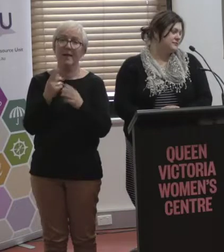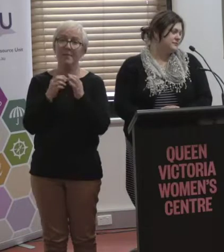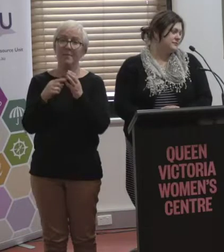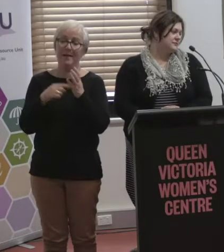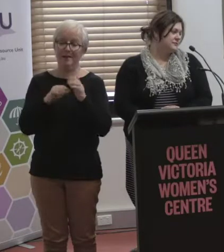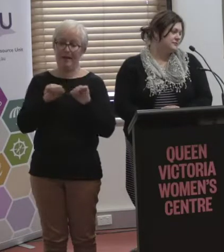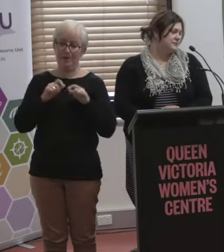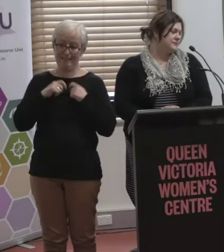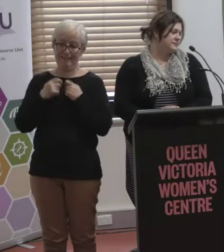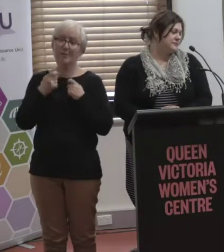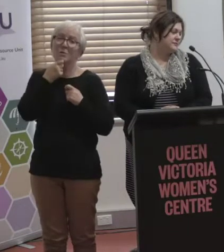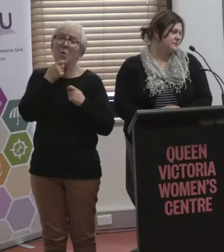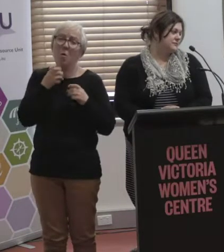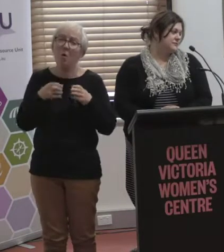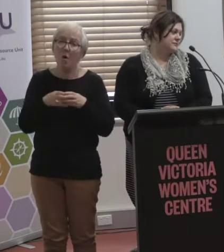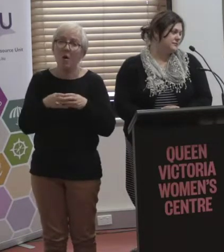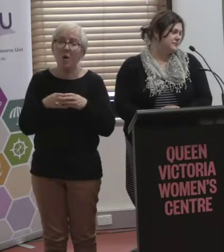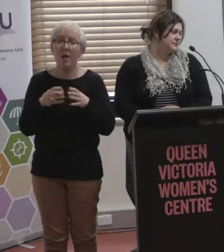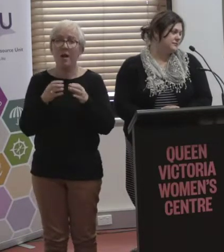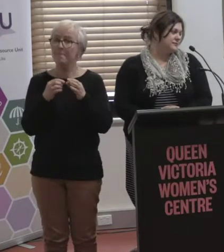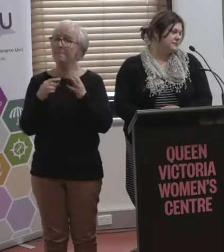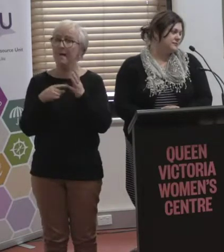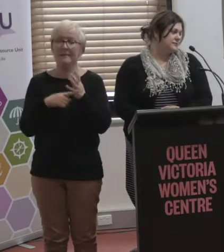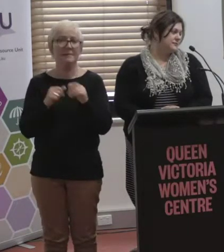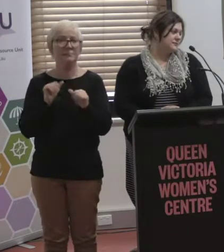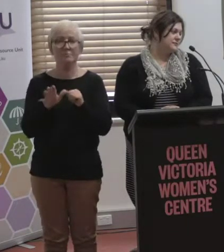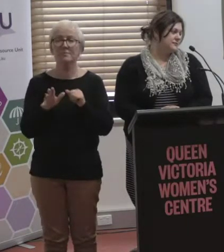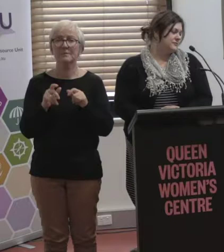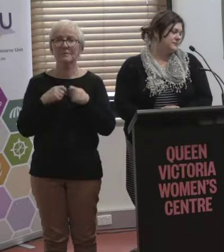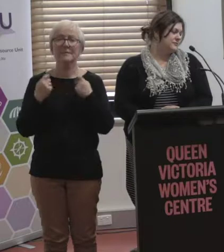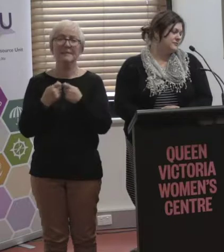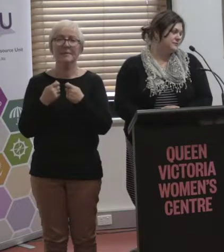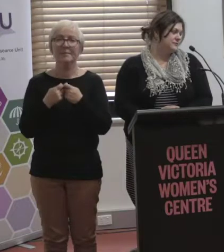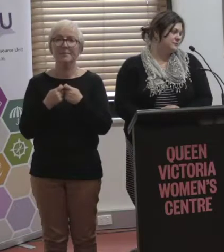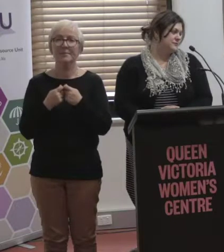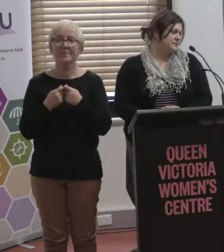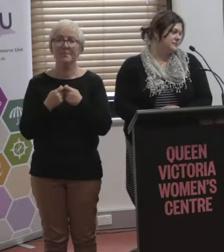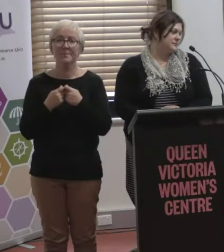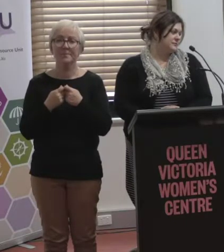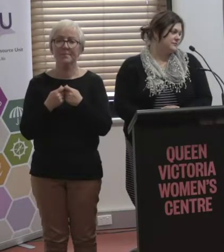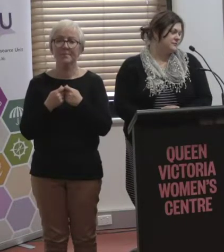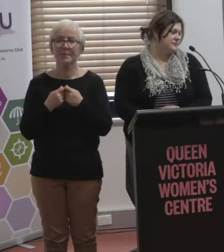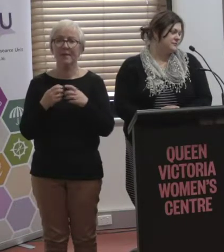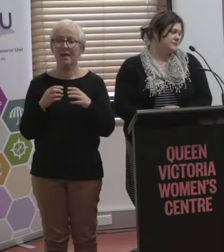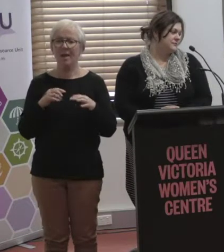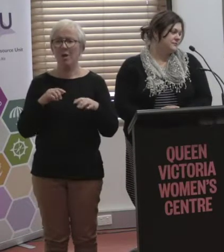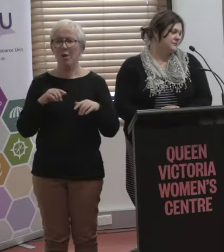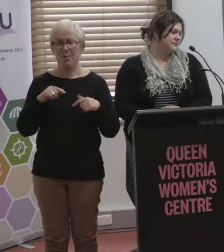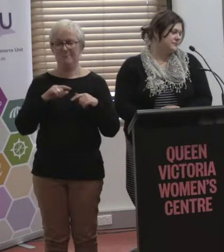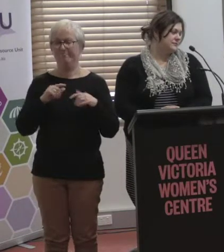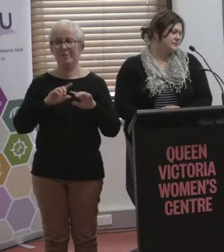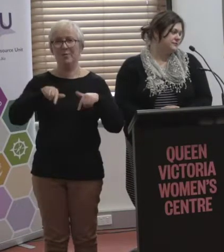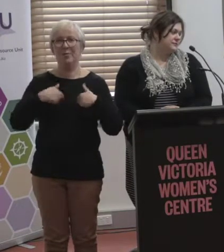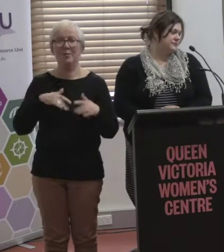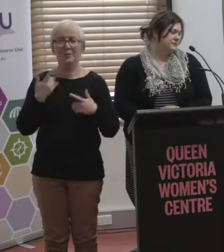team but a very, very effective team. And again, it's not about, you the big stick approach either. It's certainly